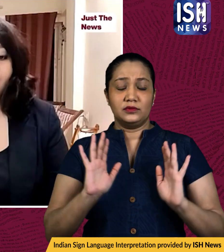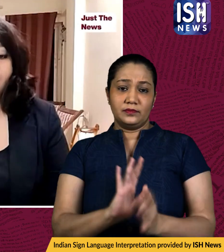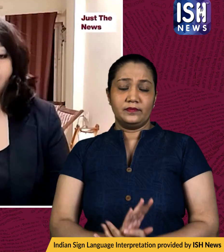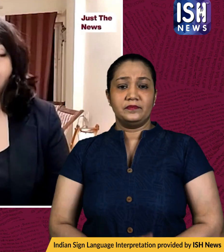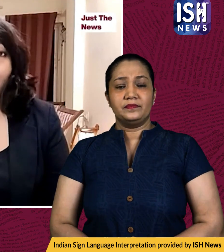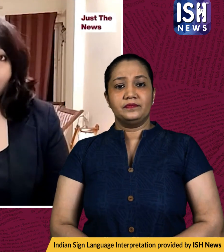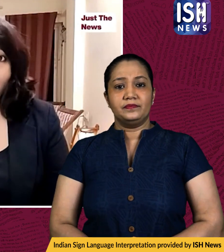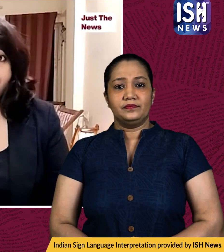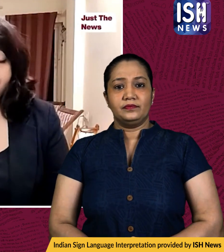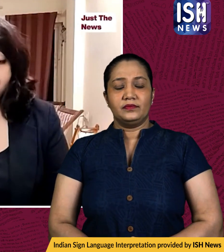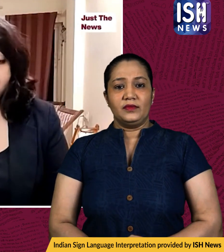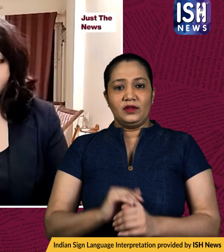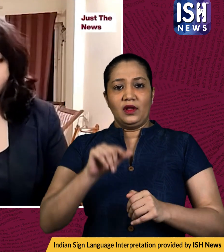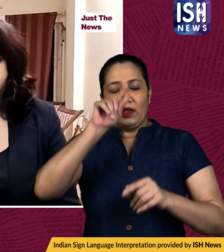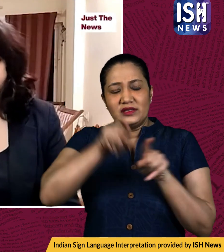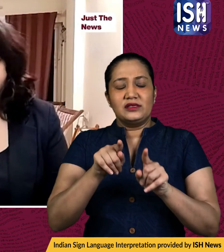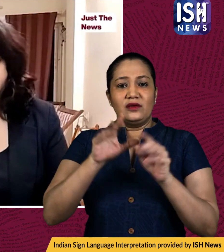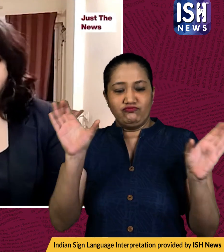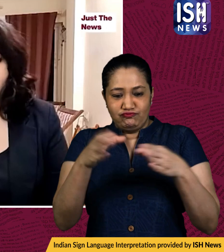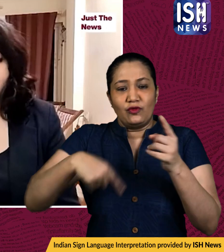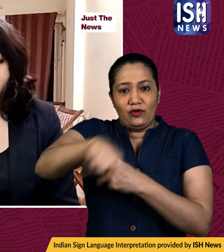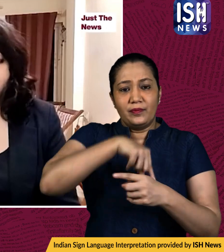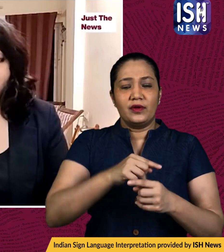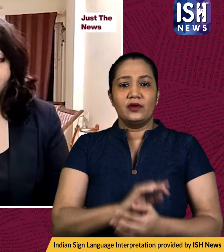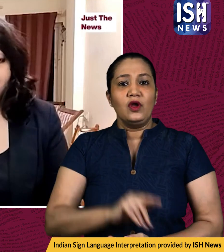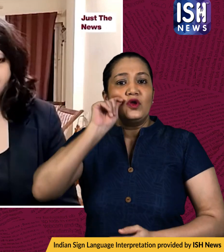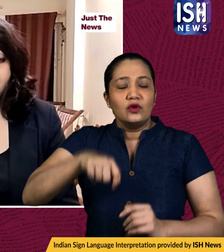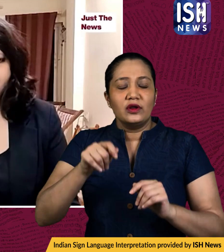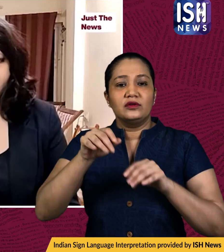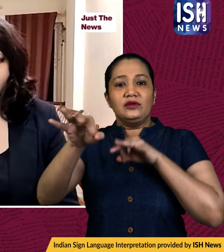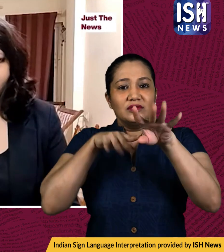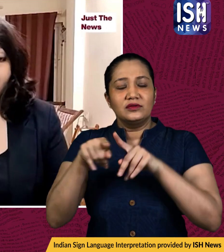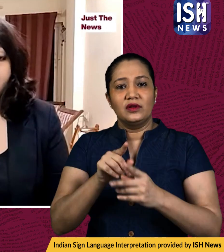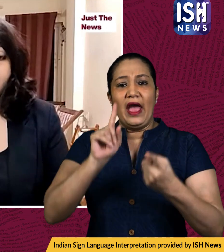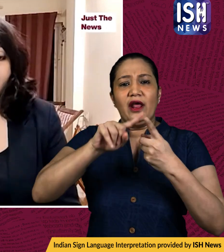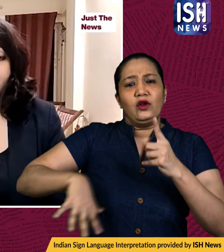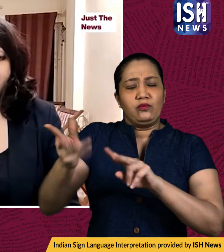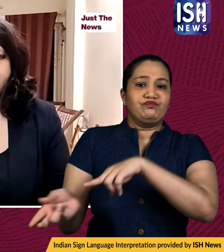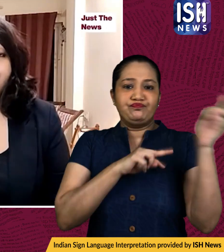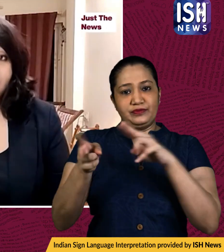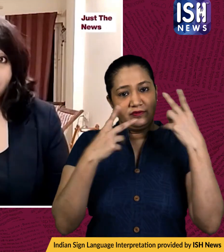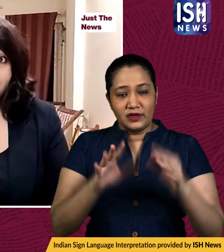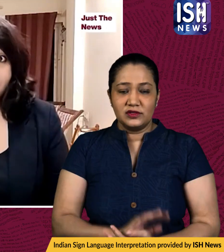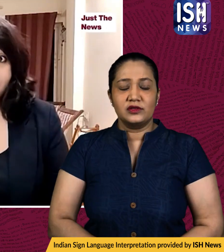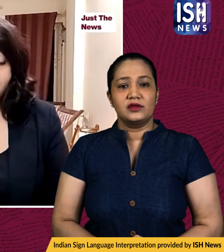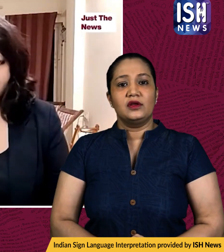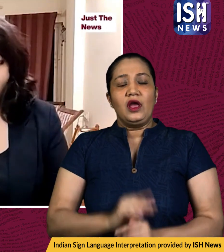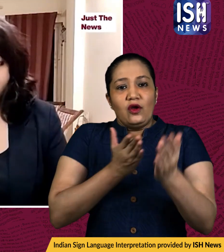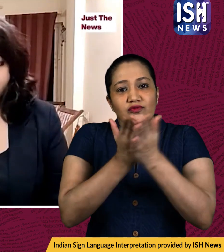a convoy in the meantime of evacuees have left the ukrainian city of erenhodor uh through a human humanitarian corridor